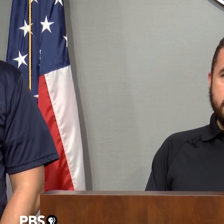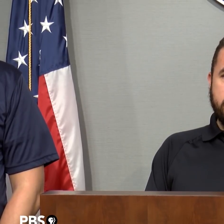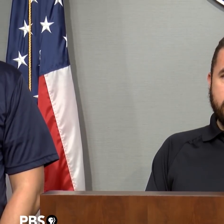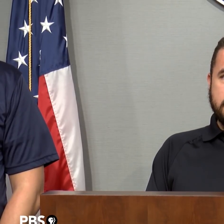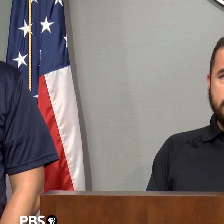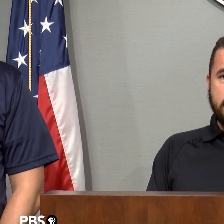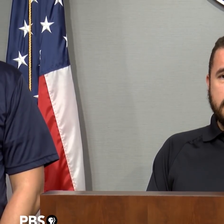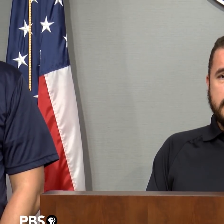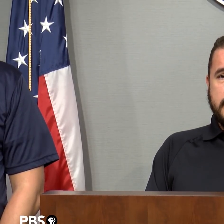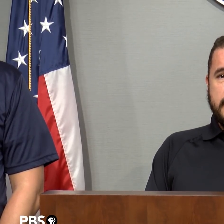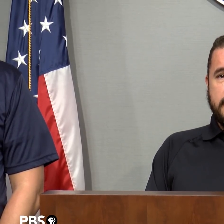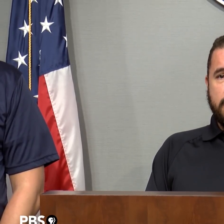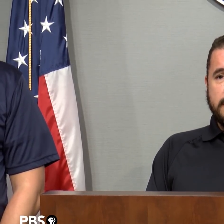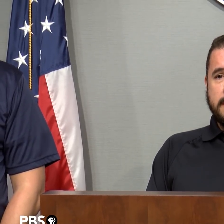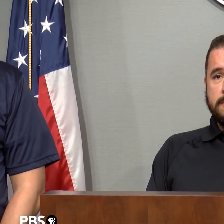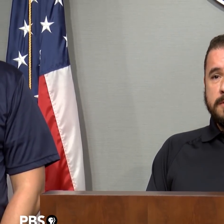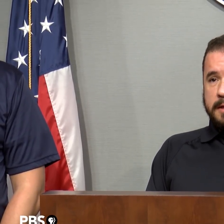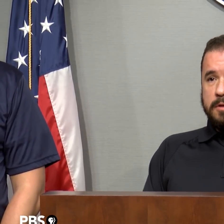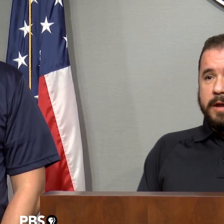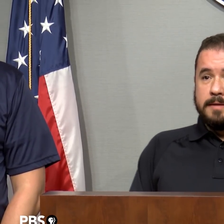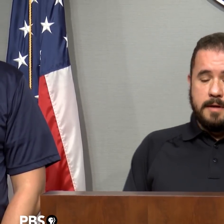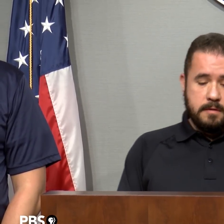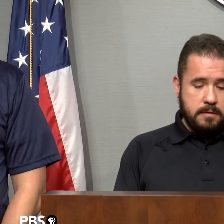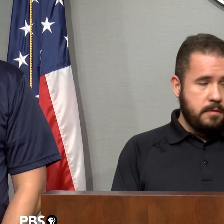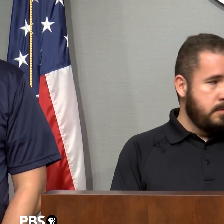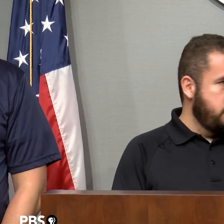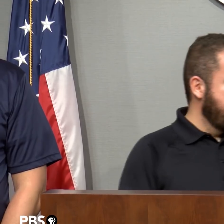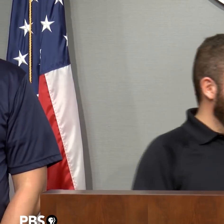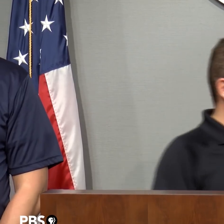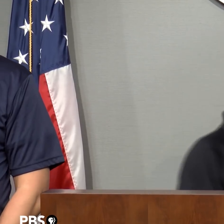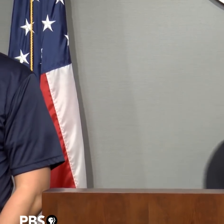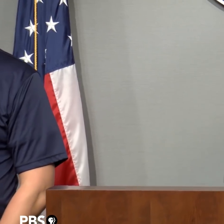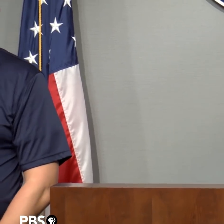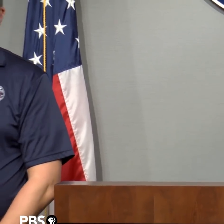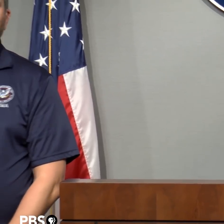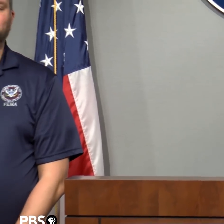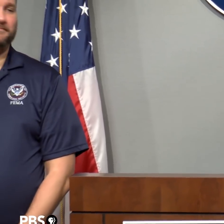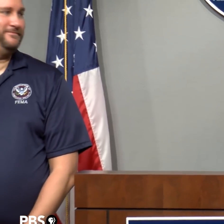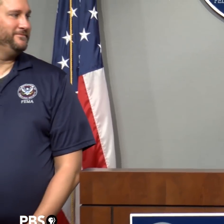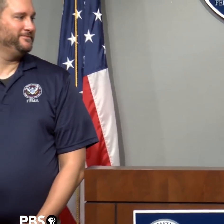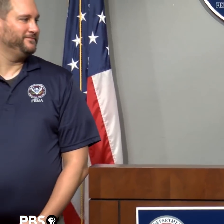para recibir información de lo que está sucediendo. Gracias. Thank you.